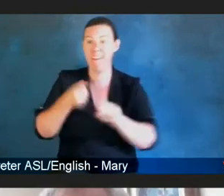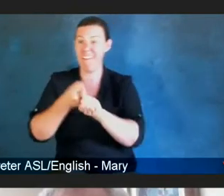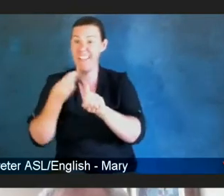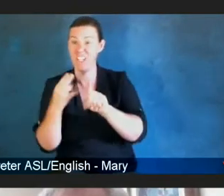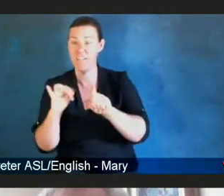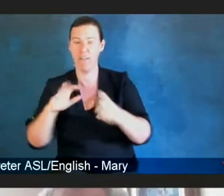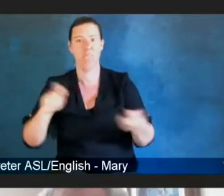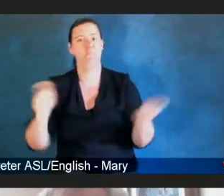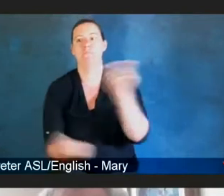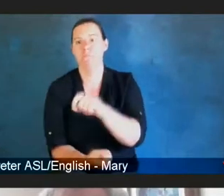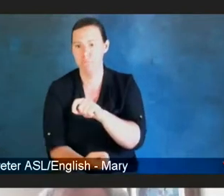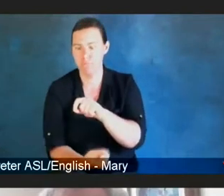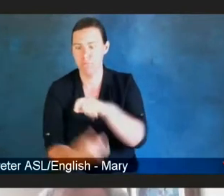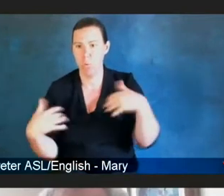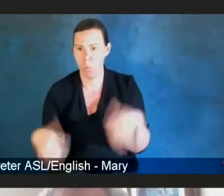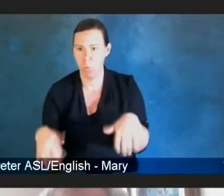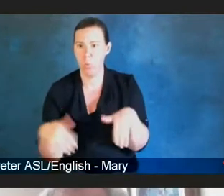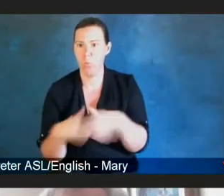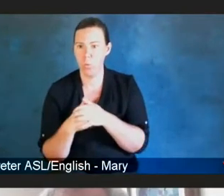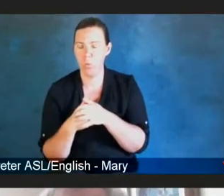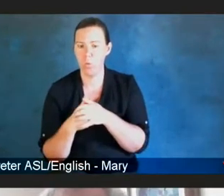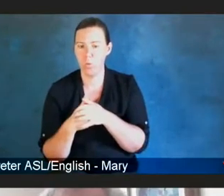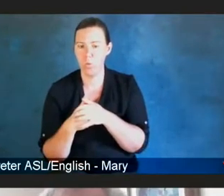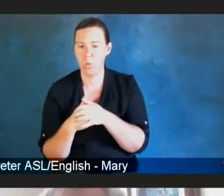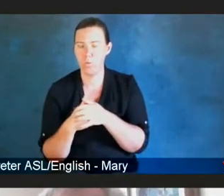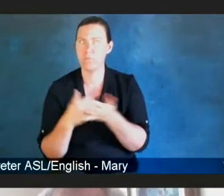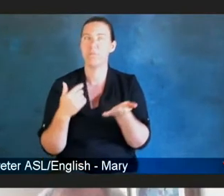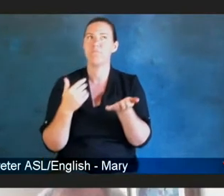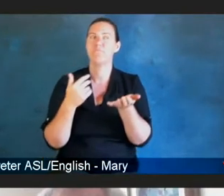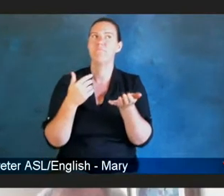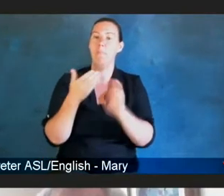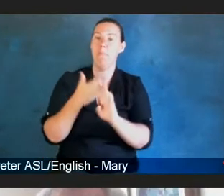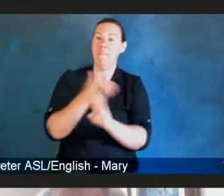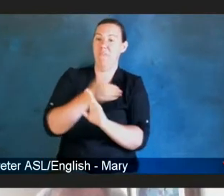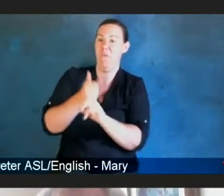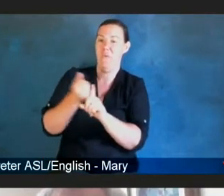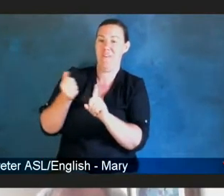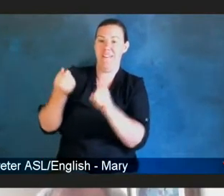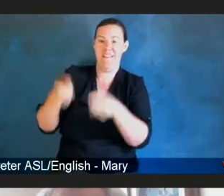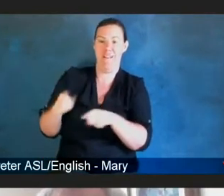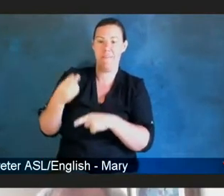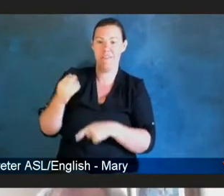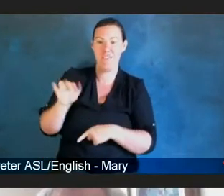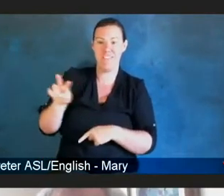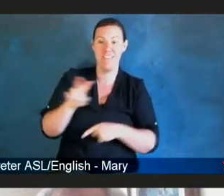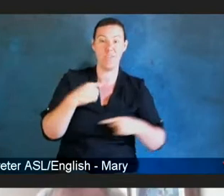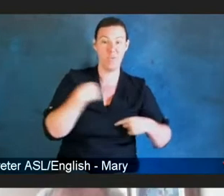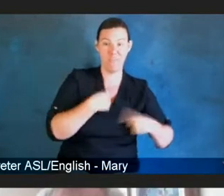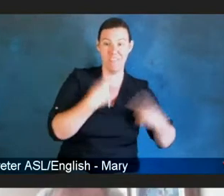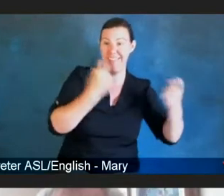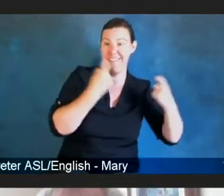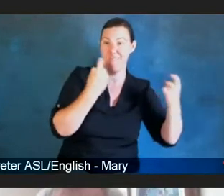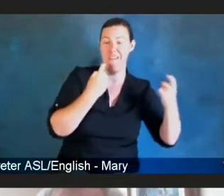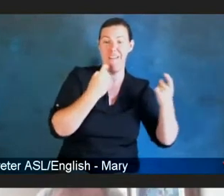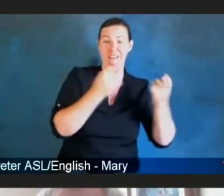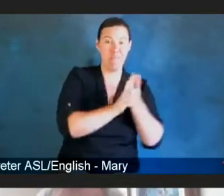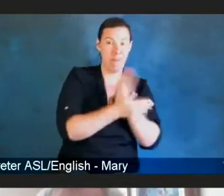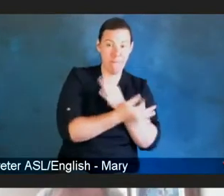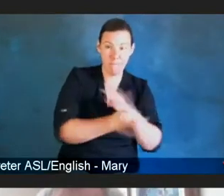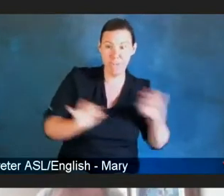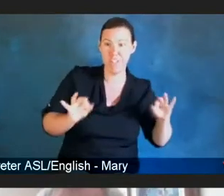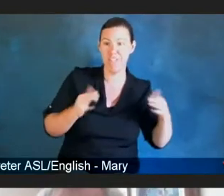celebration in regards to freedom as gay and queer men, which is